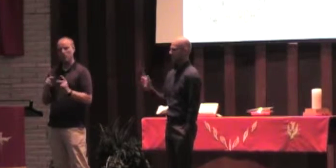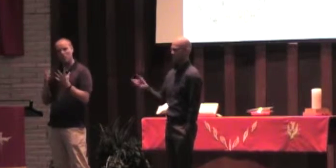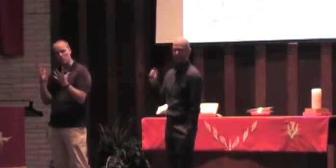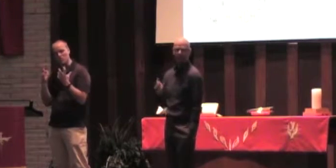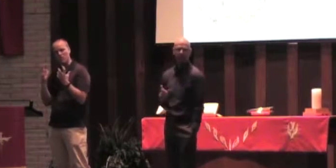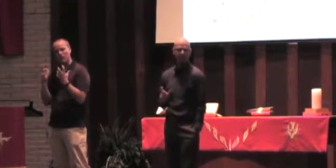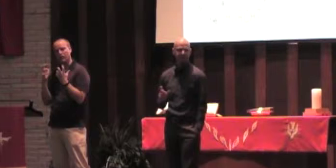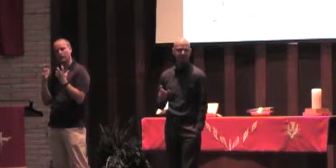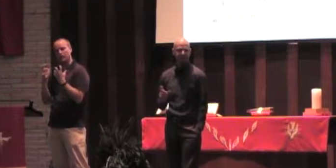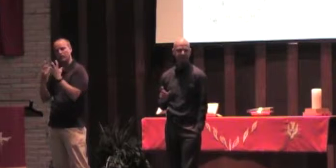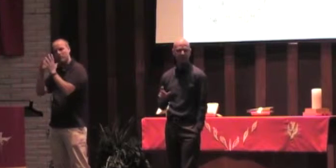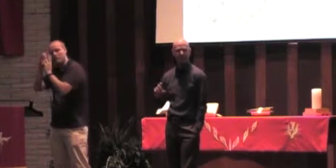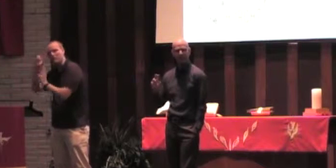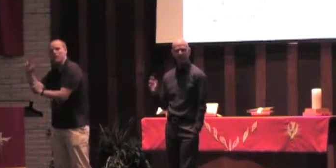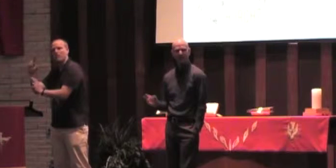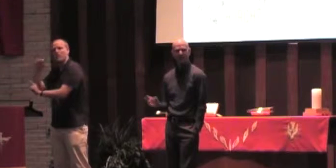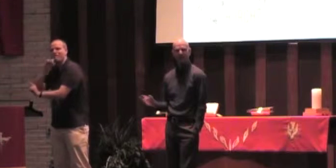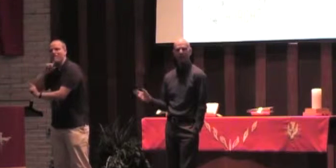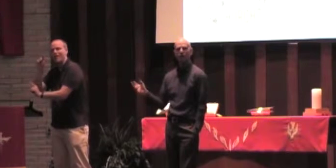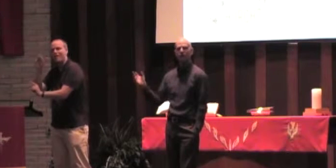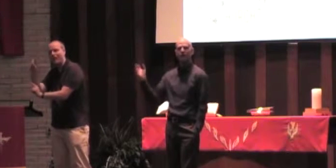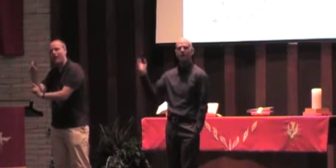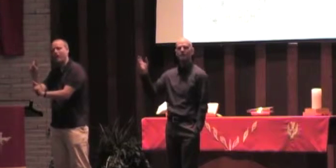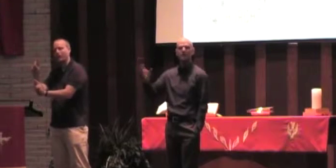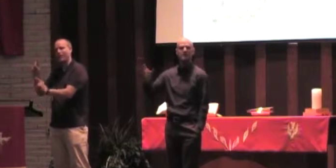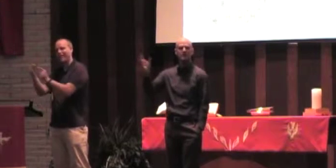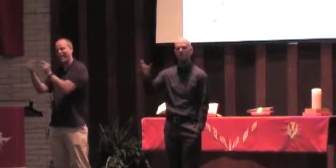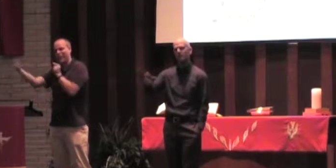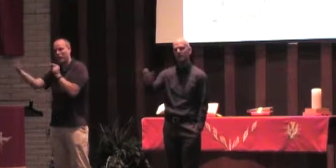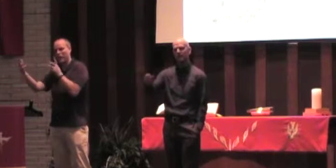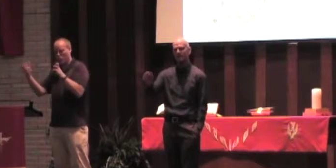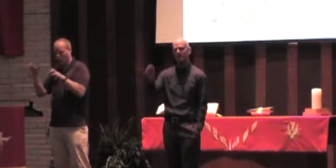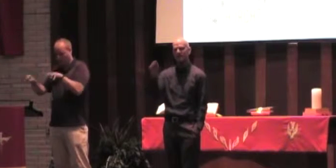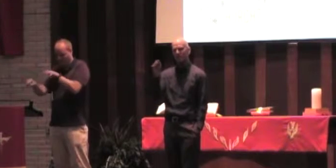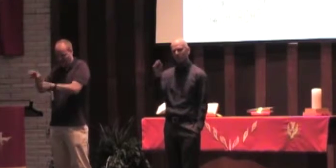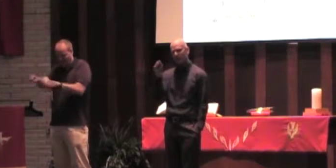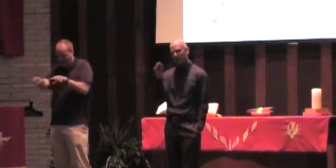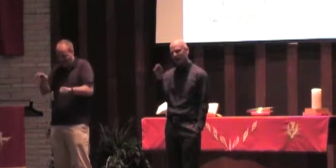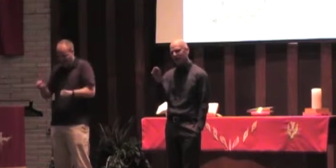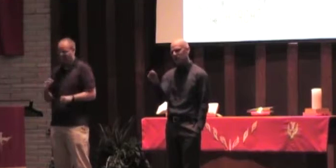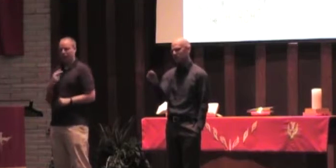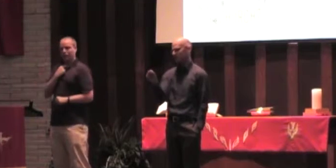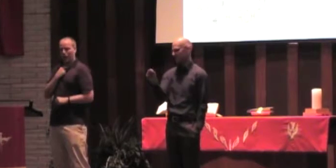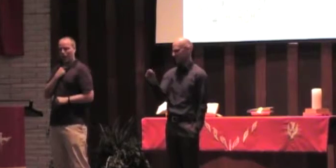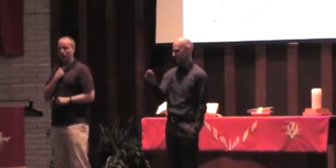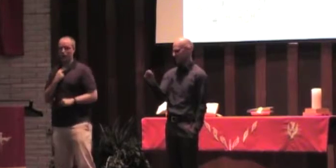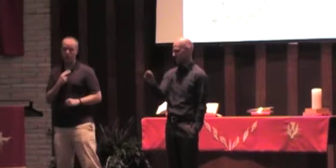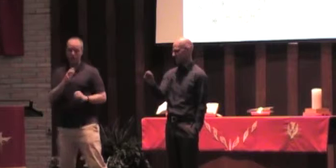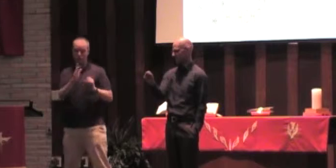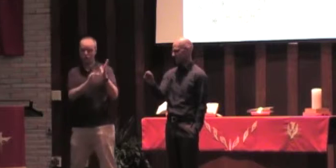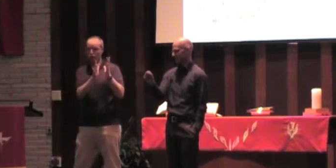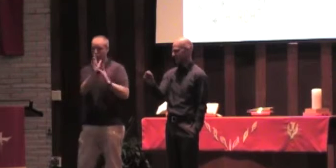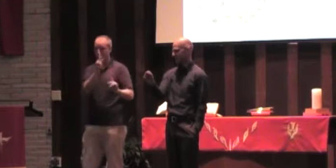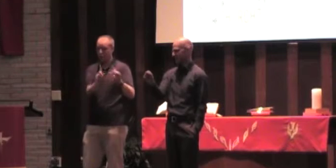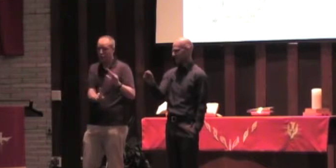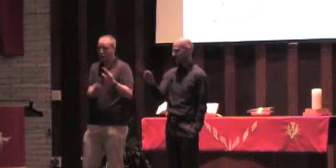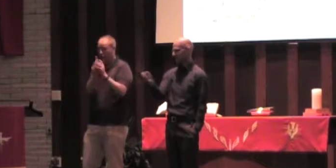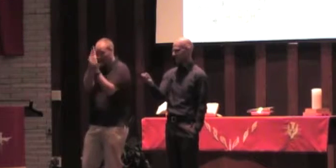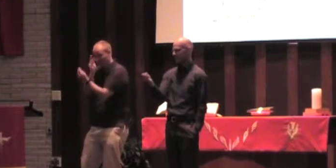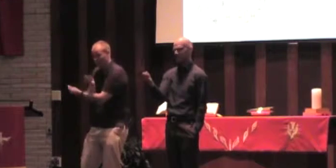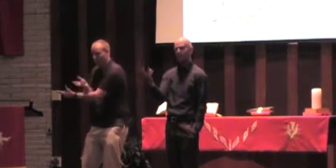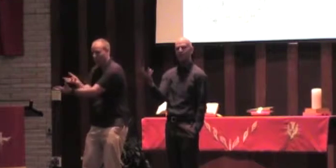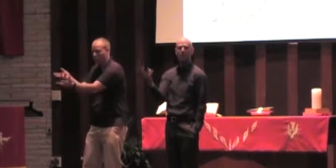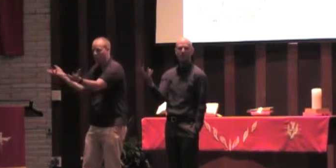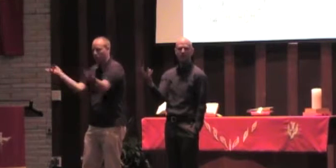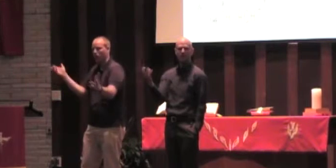of a pagan guy, of an enemy that wanted to keep these people in trap. But when the gospel came in, it